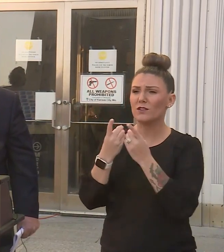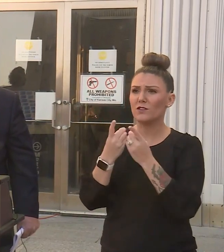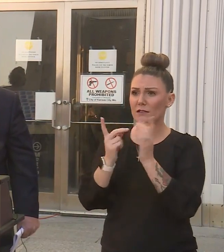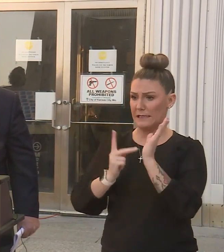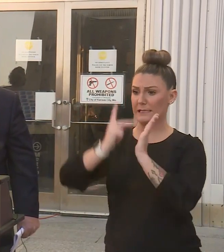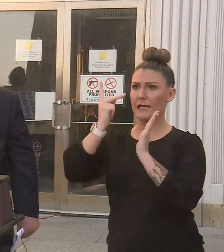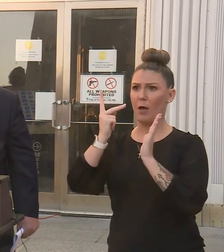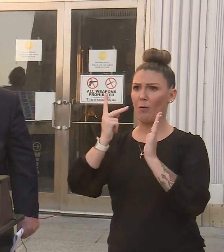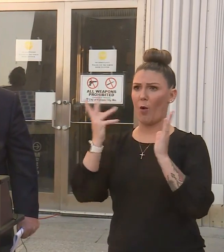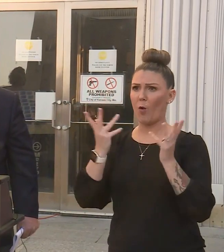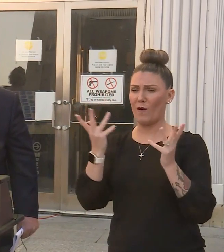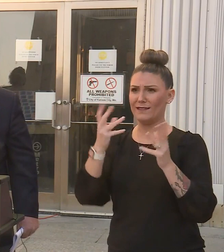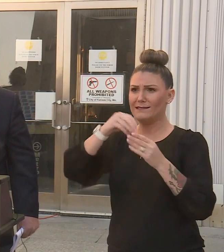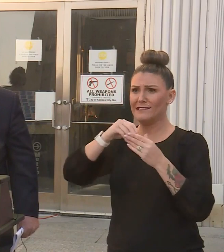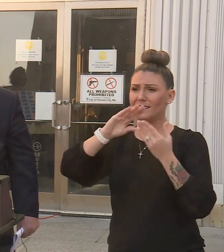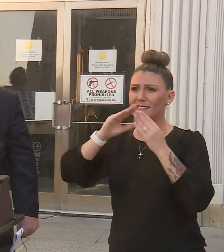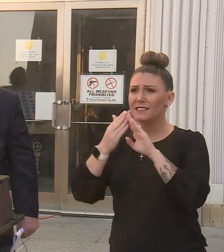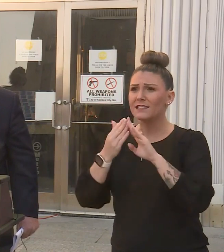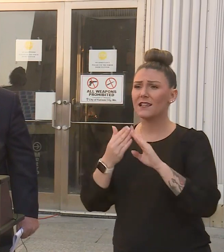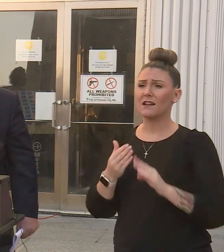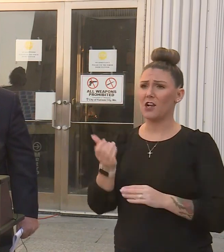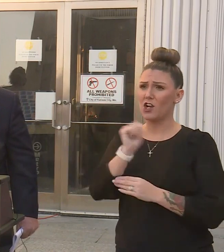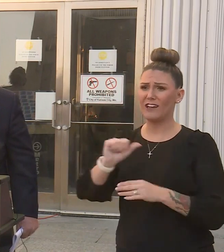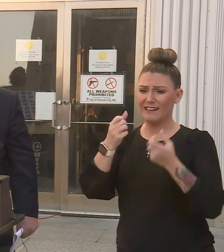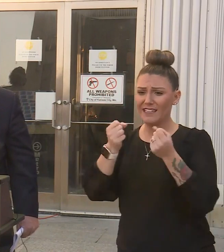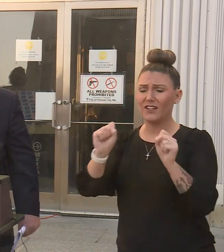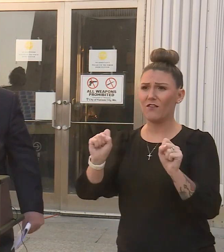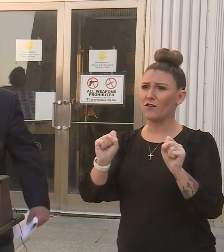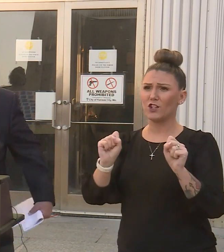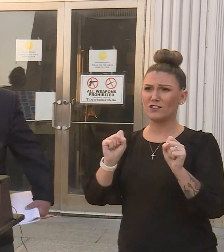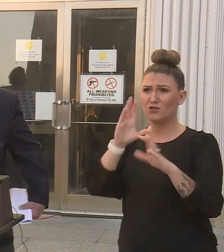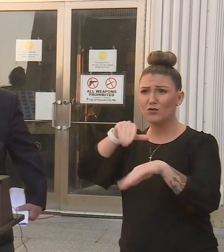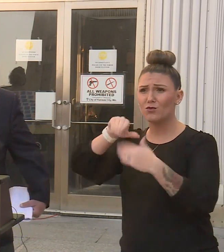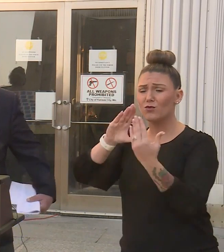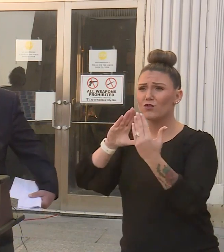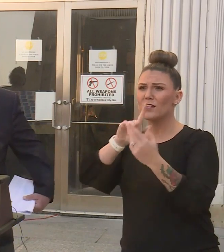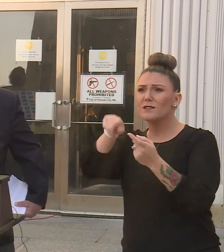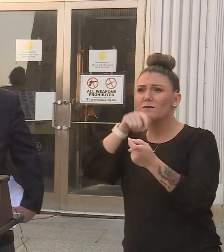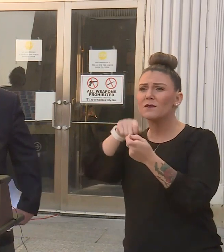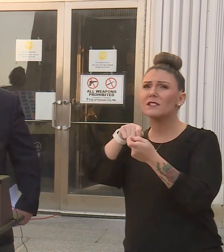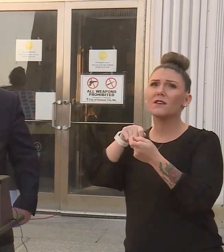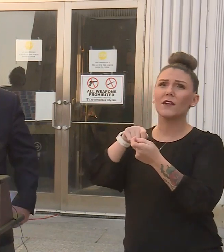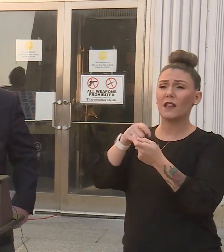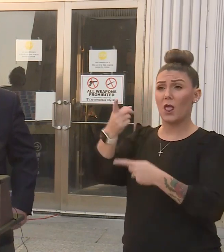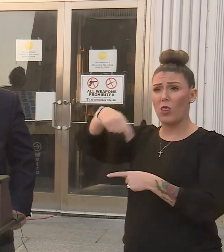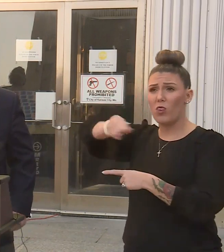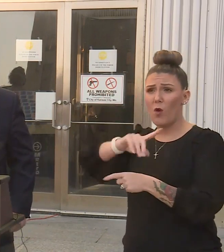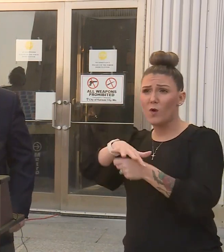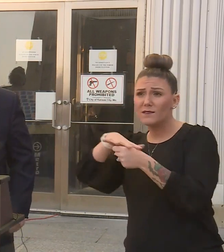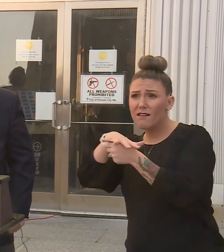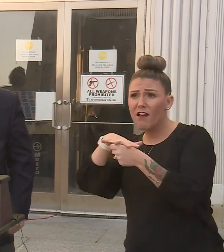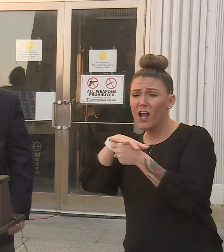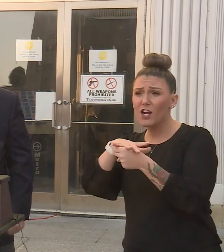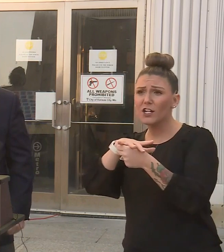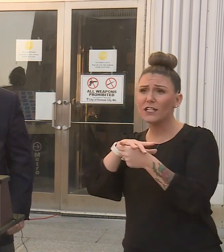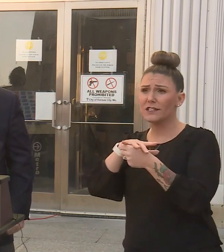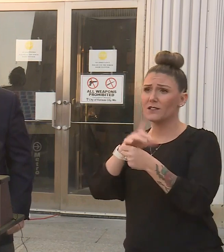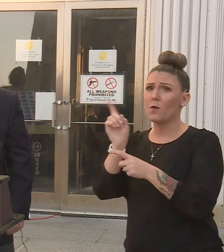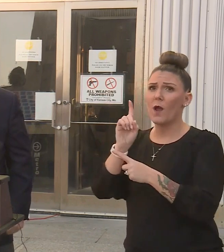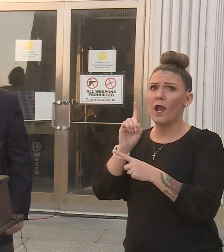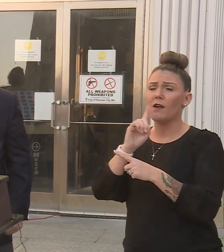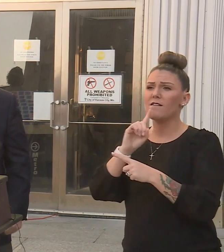it is in the city. Are there any efforts underway to address specifically those spots where it is